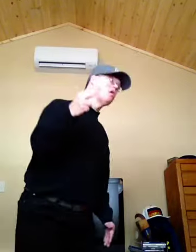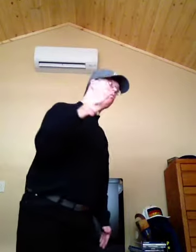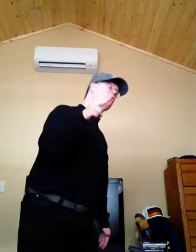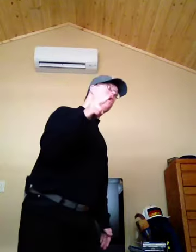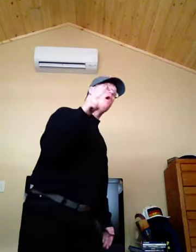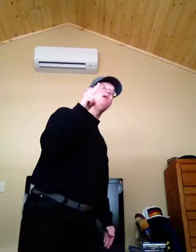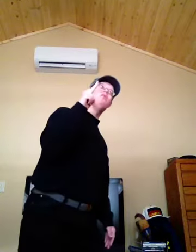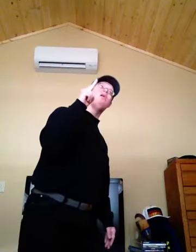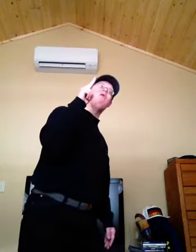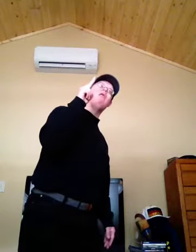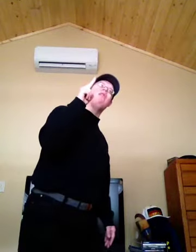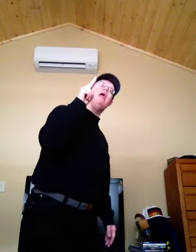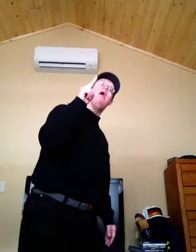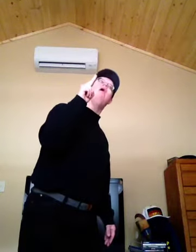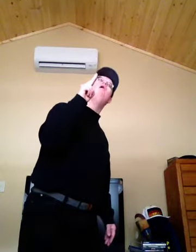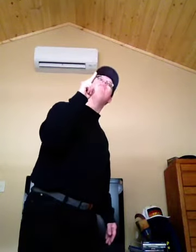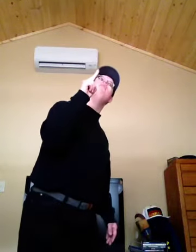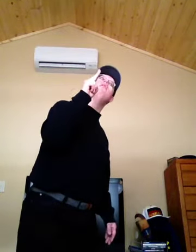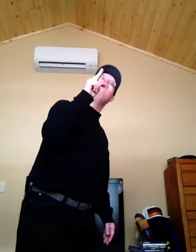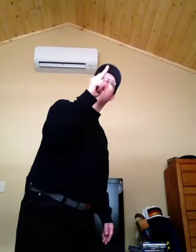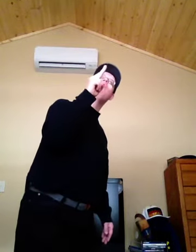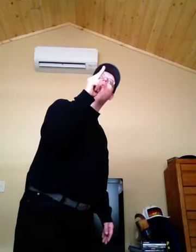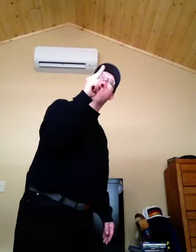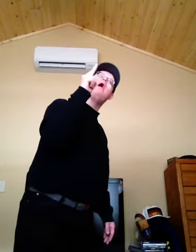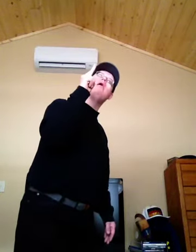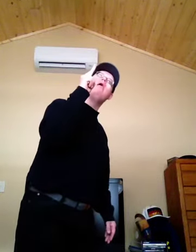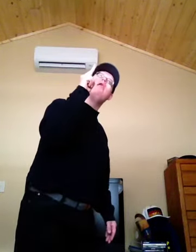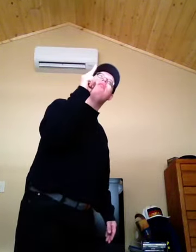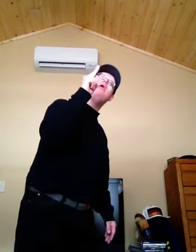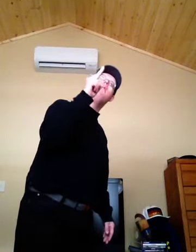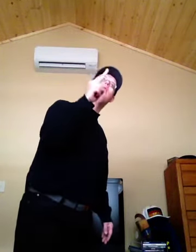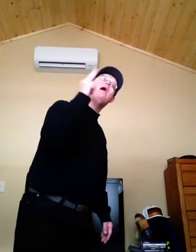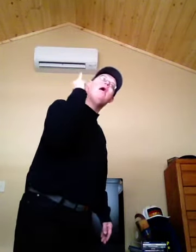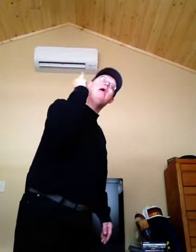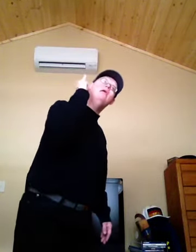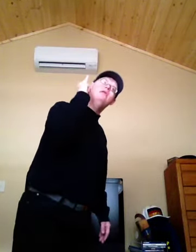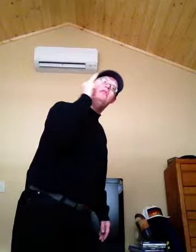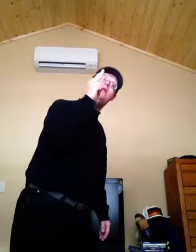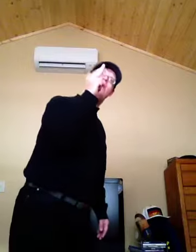That's why they play dirty.